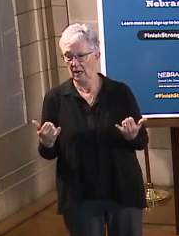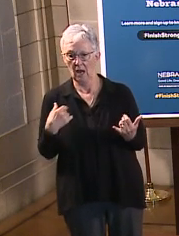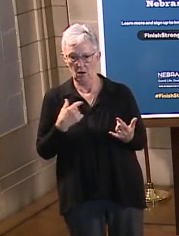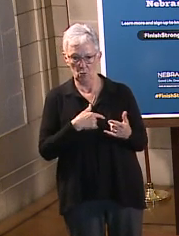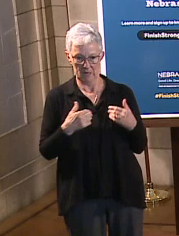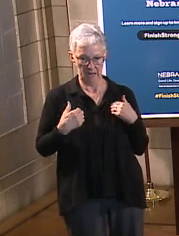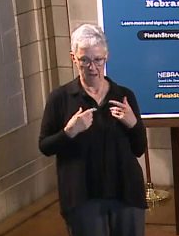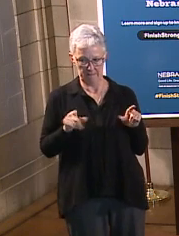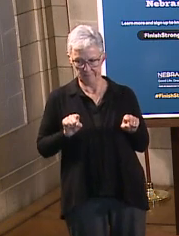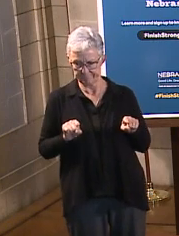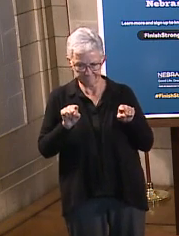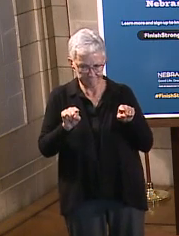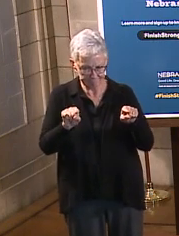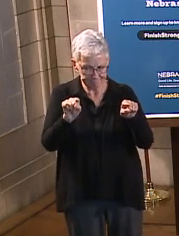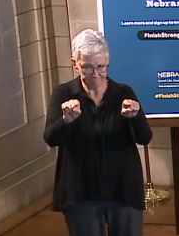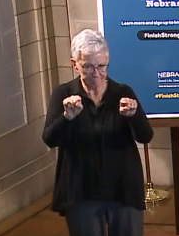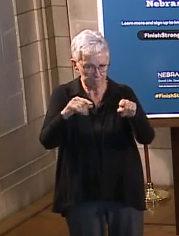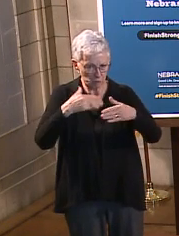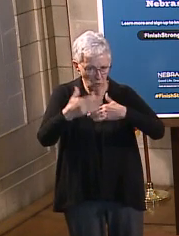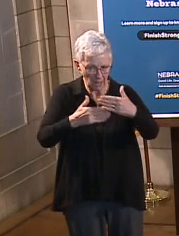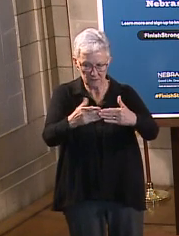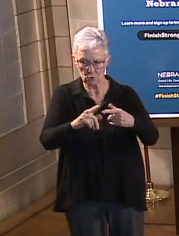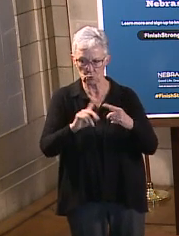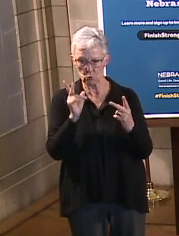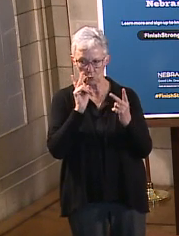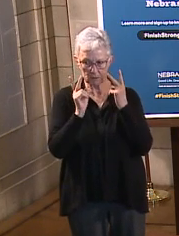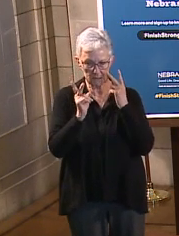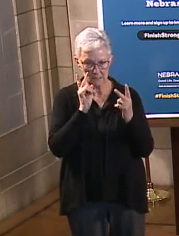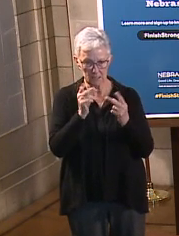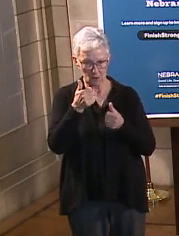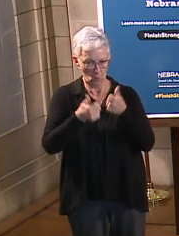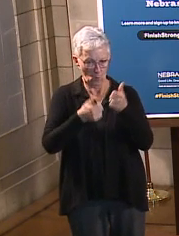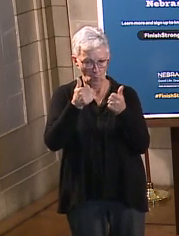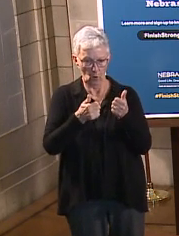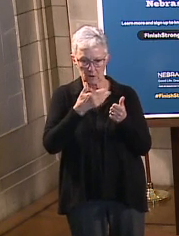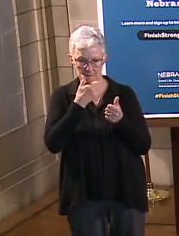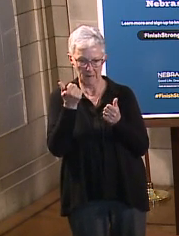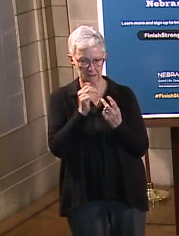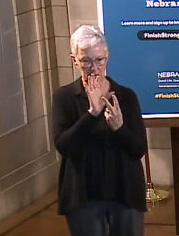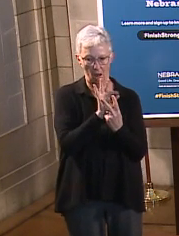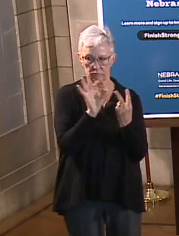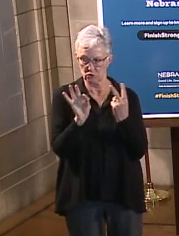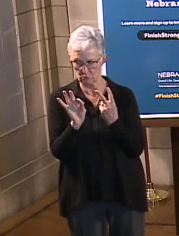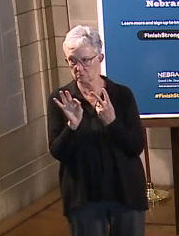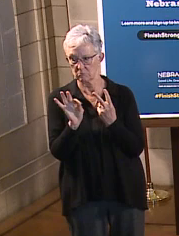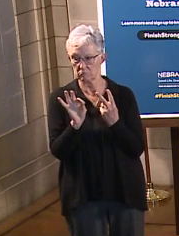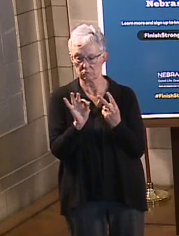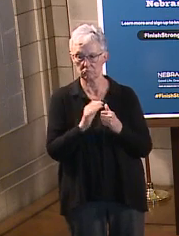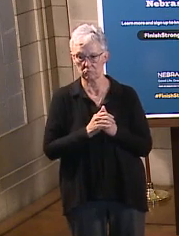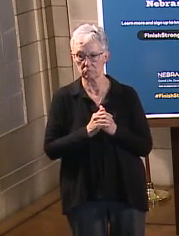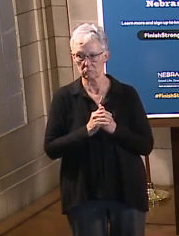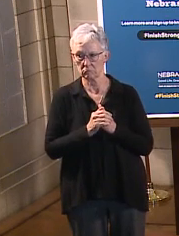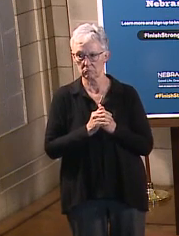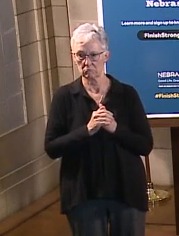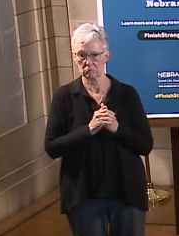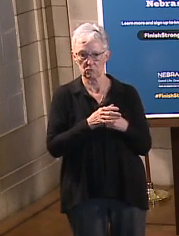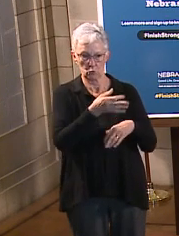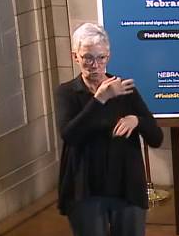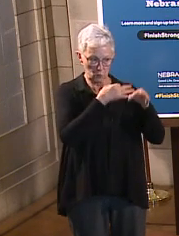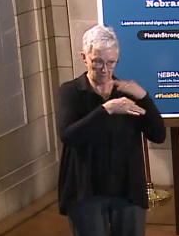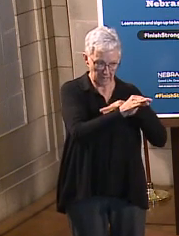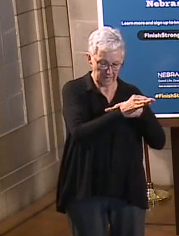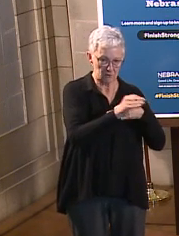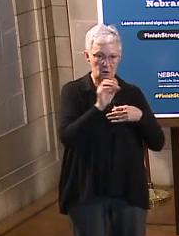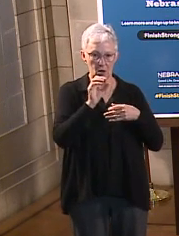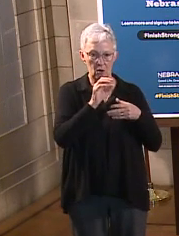with regard to moving forward on the planning for a replacement prison for the Nebraska State Penitentiary, as well as doing our